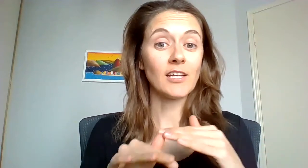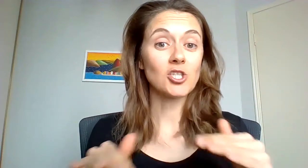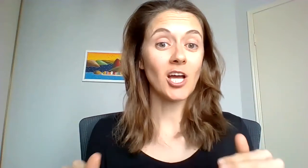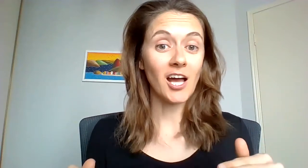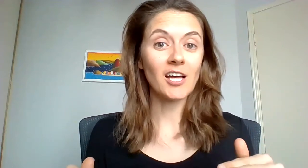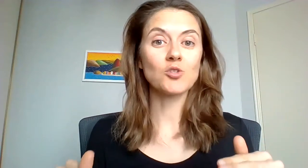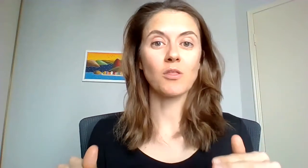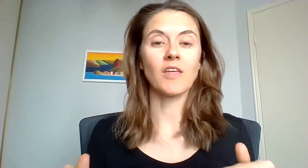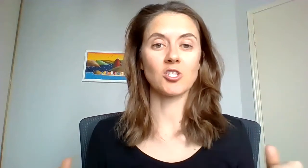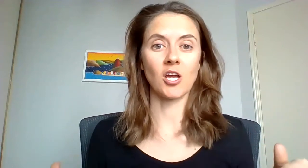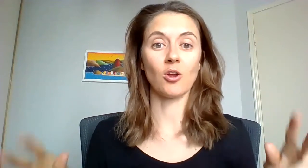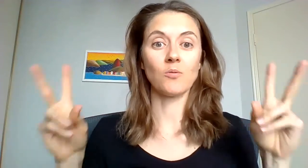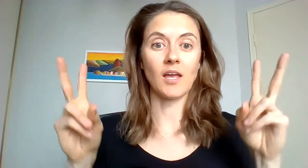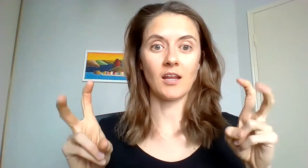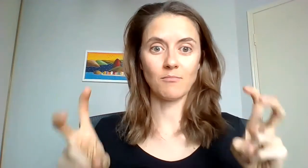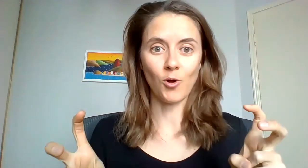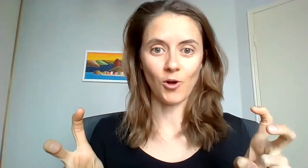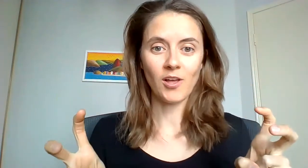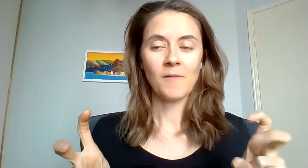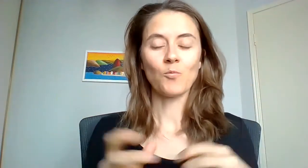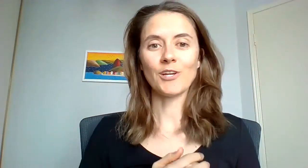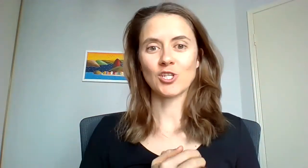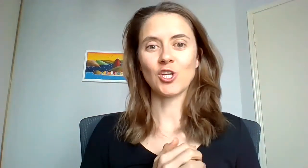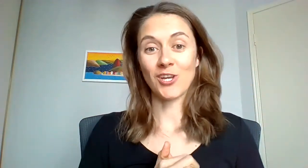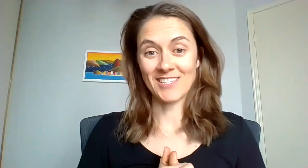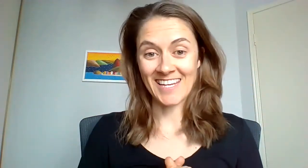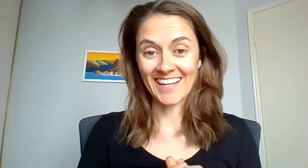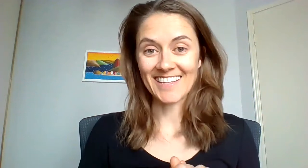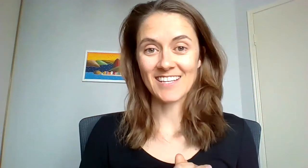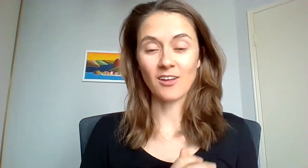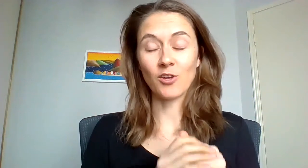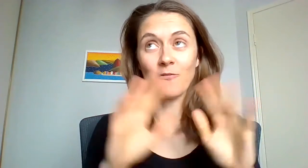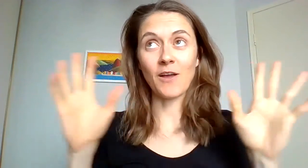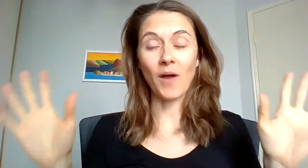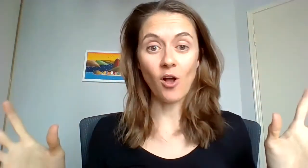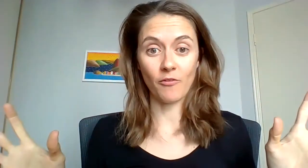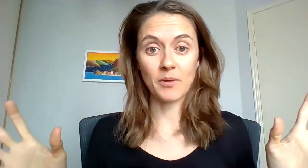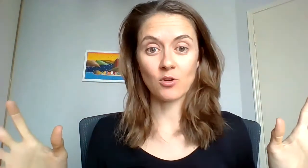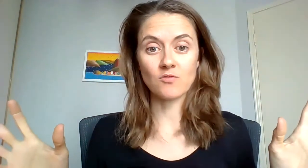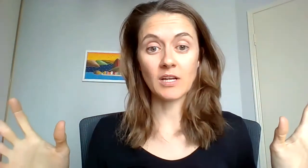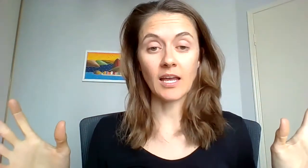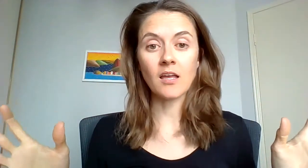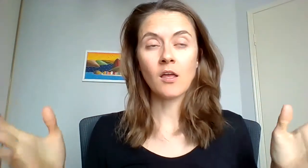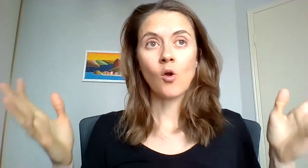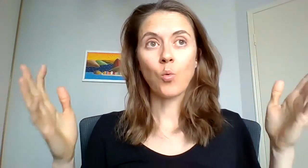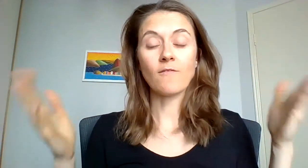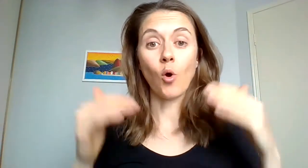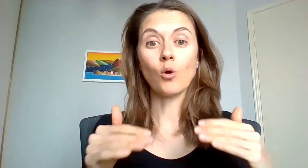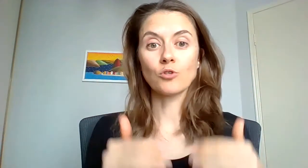any charge with that shadow anymore, which you can tell is a fair way off because really we've all